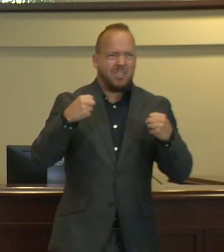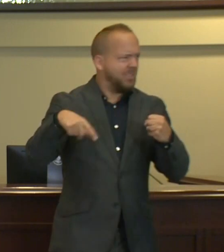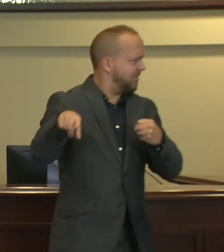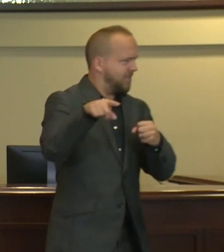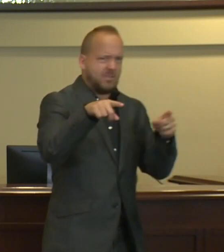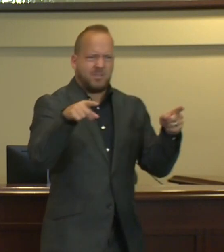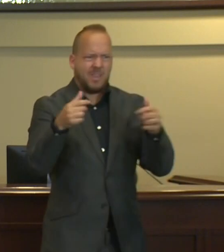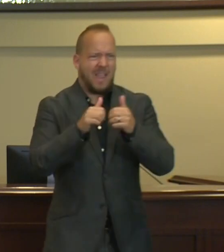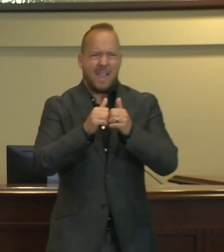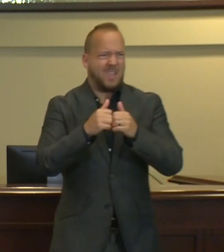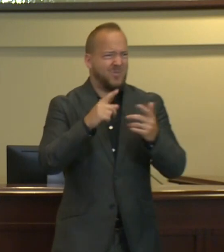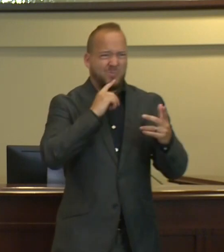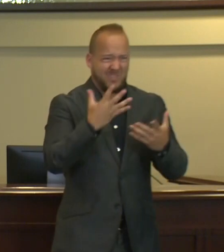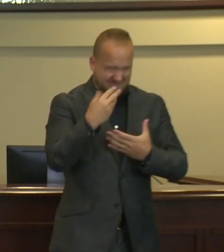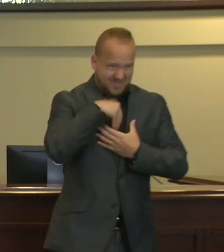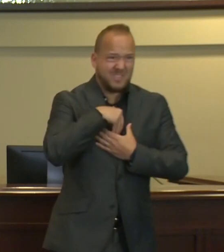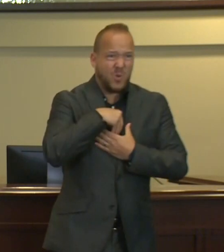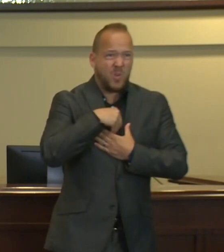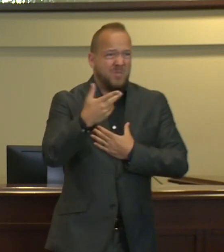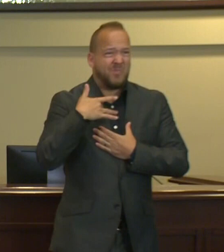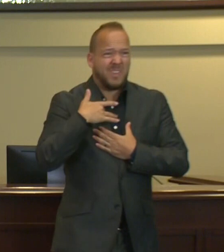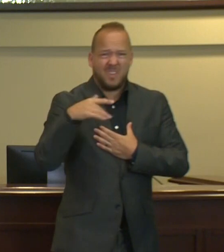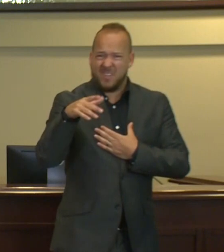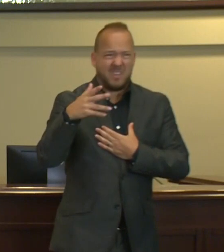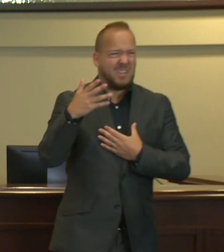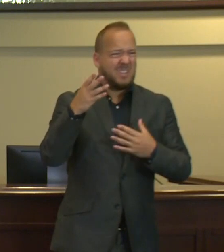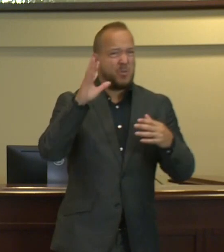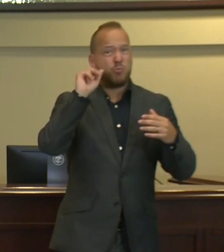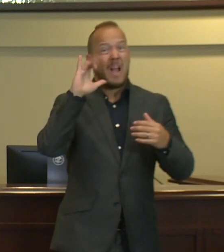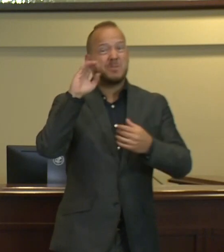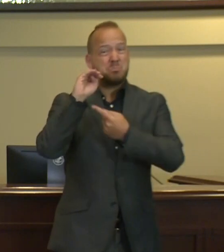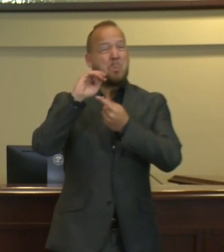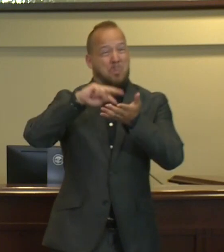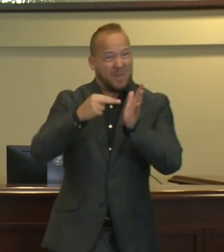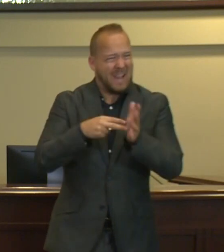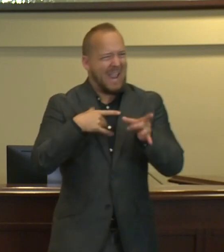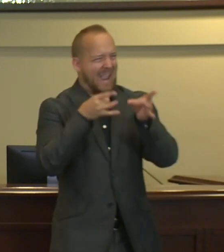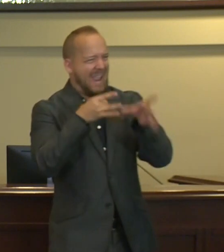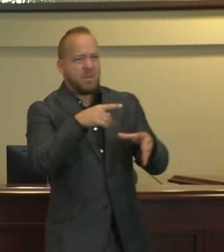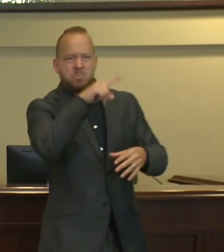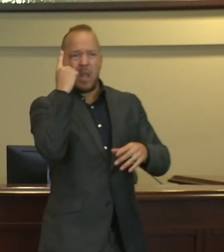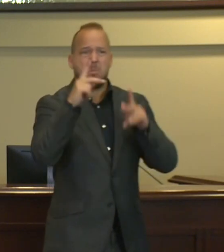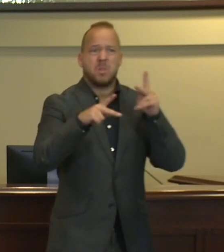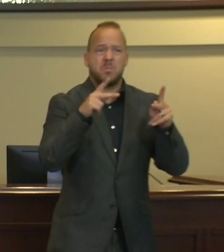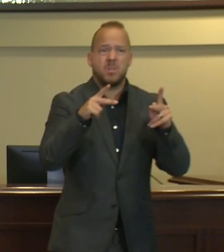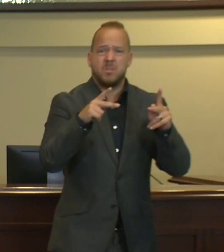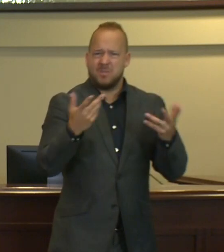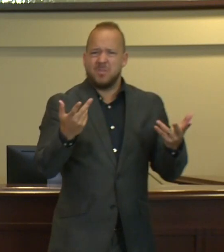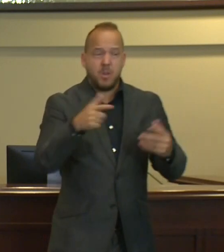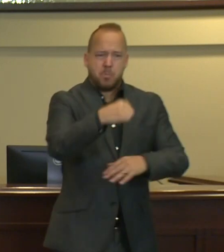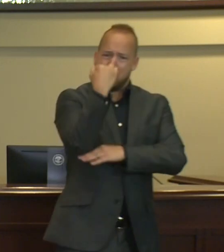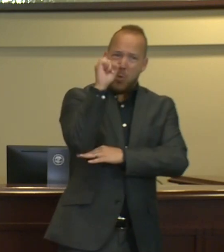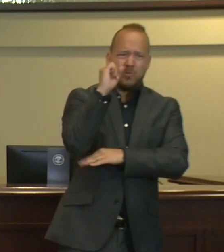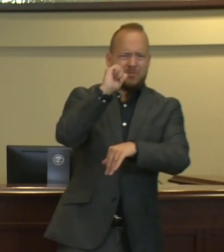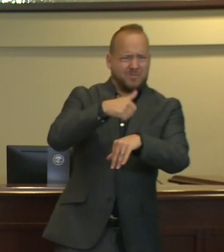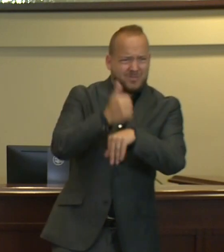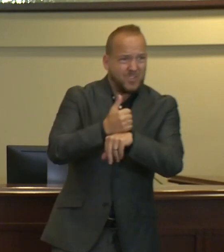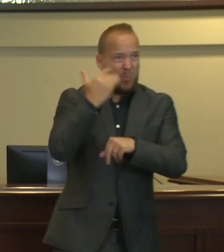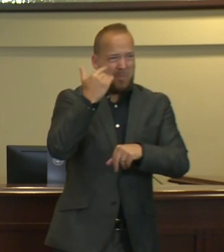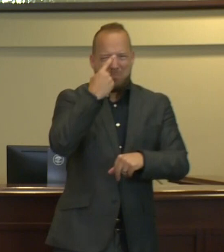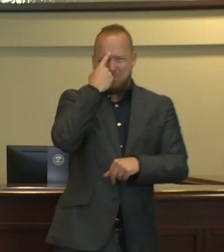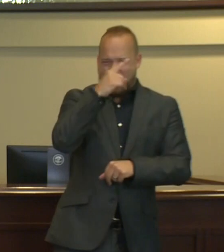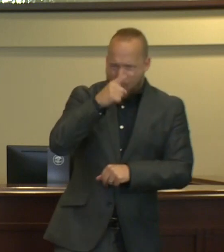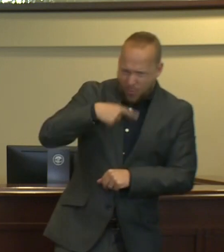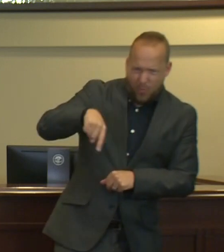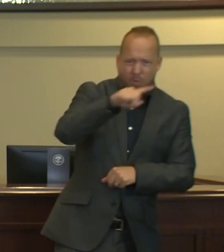for black folks. As protesters have organized in cities across this country, including right here in the city of Portland, it is